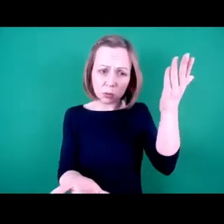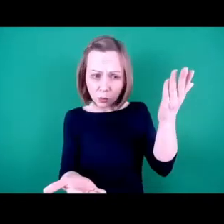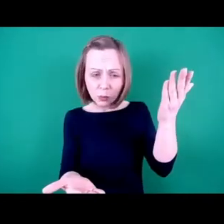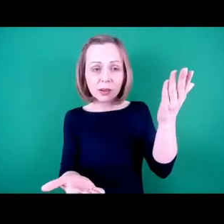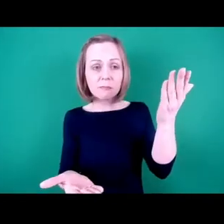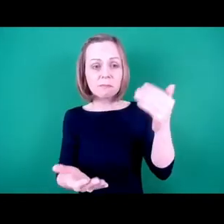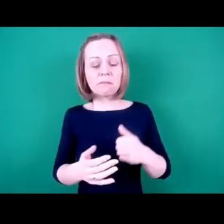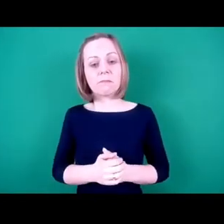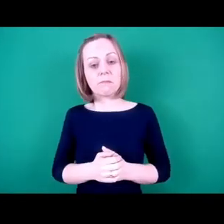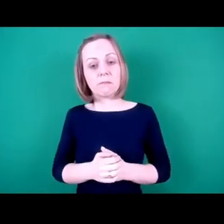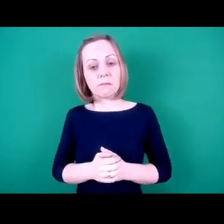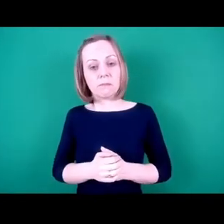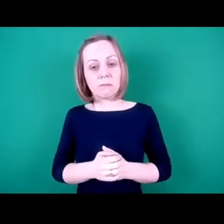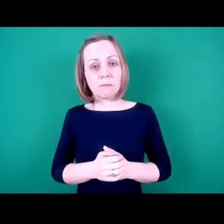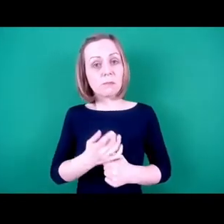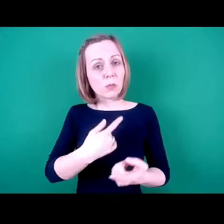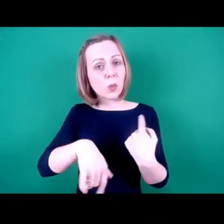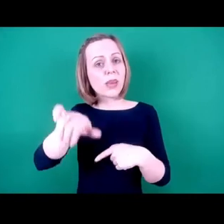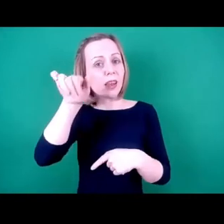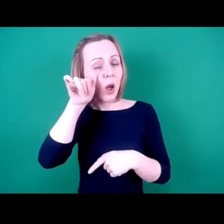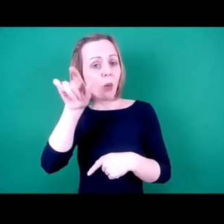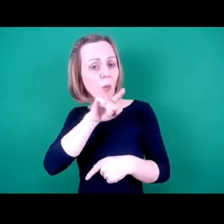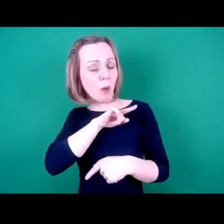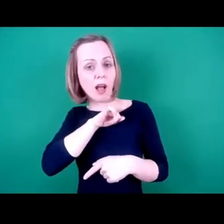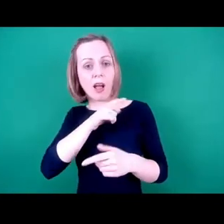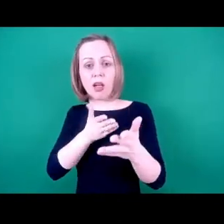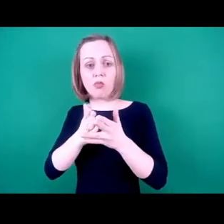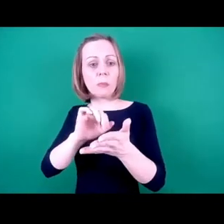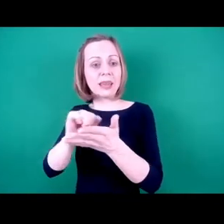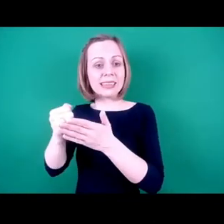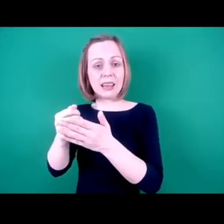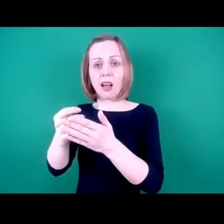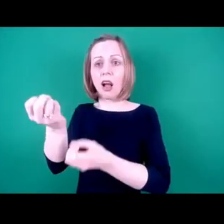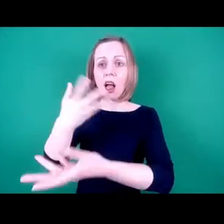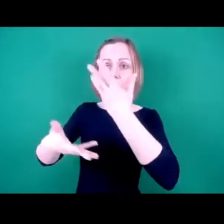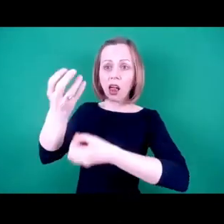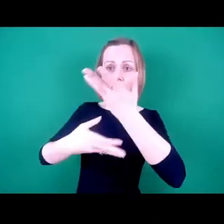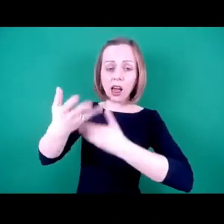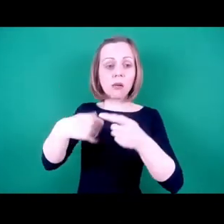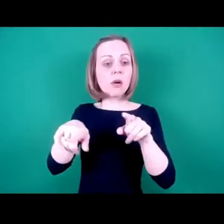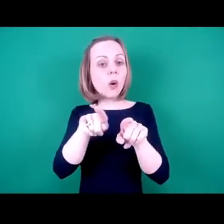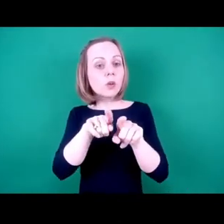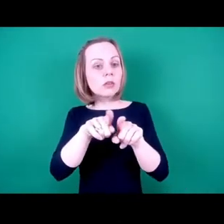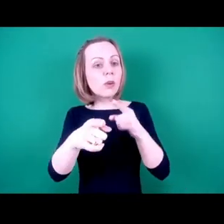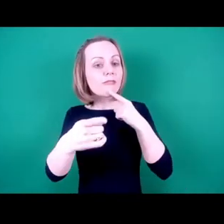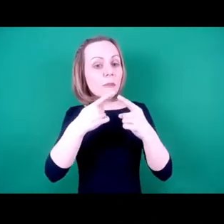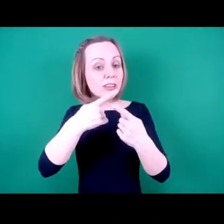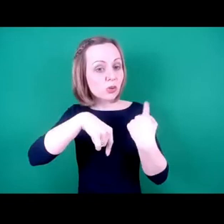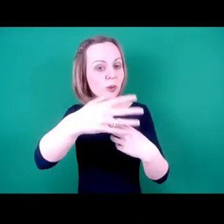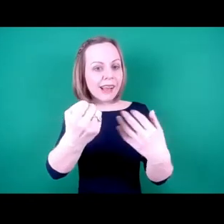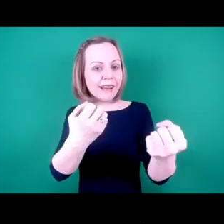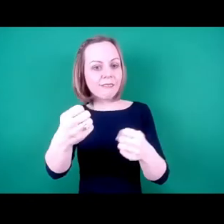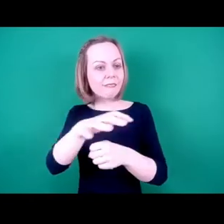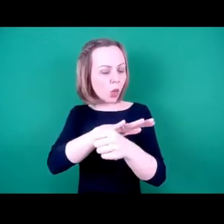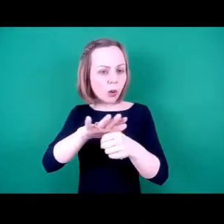We know this because we're hearing reports in the media, but also, you know, information and intelligence that we have locally